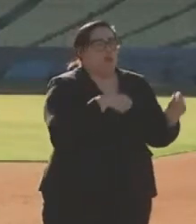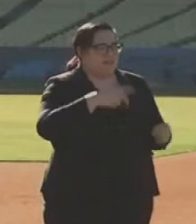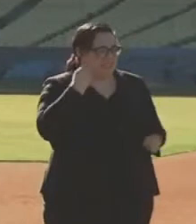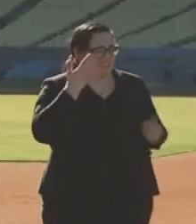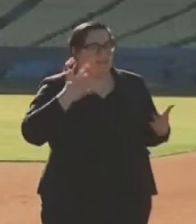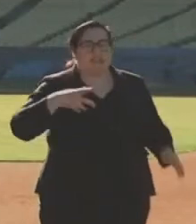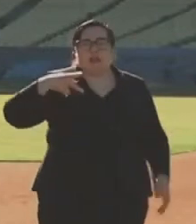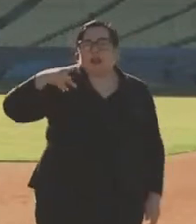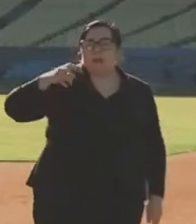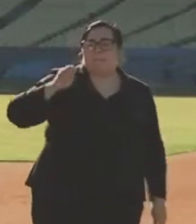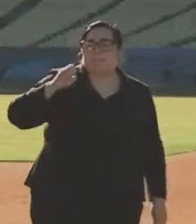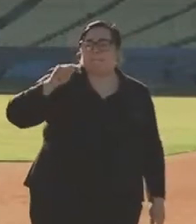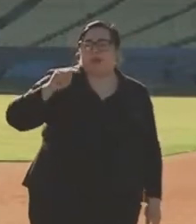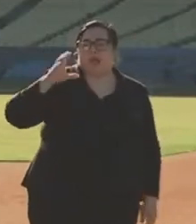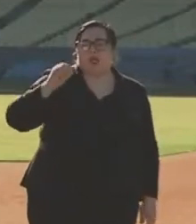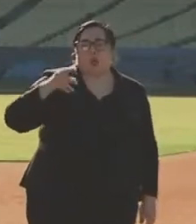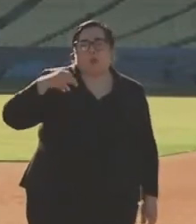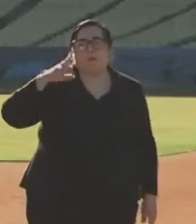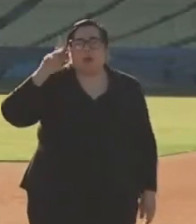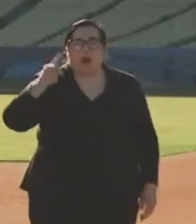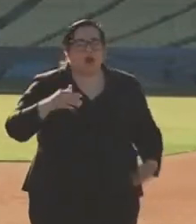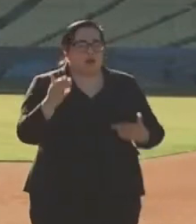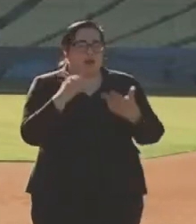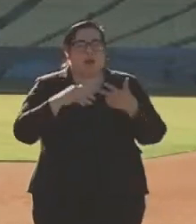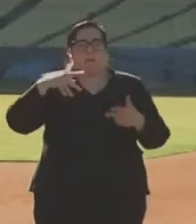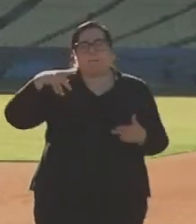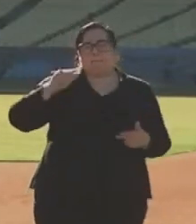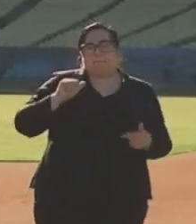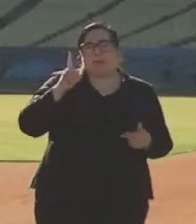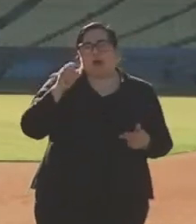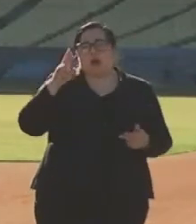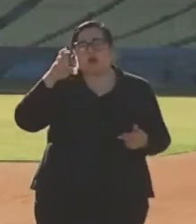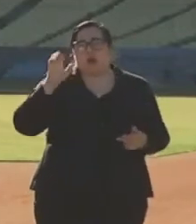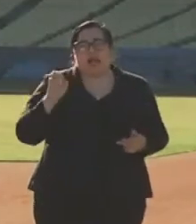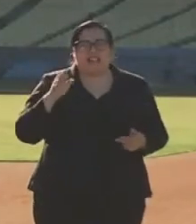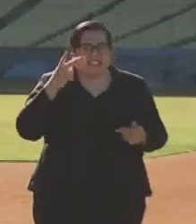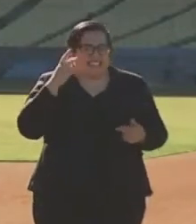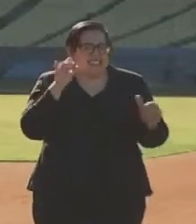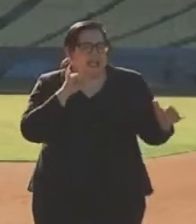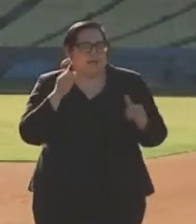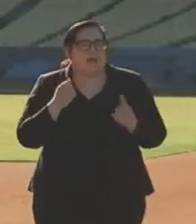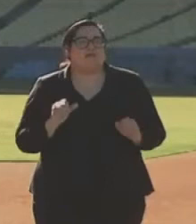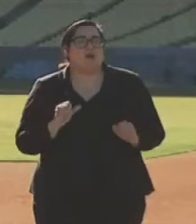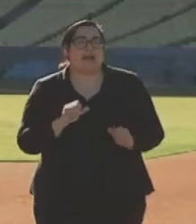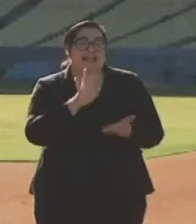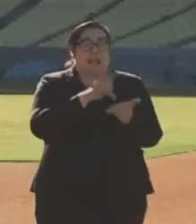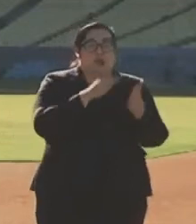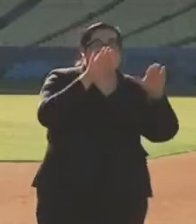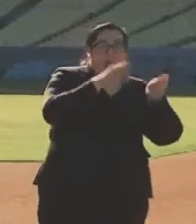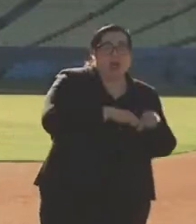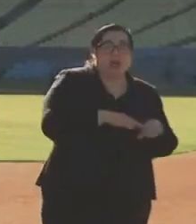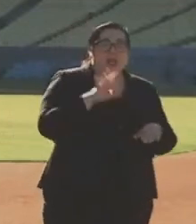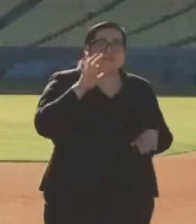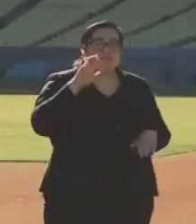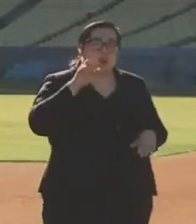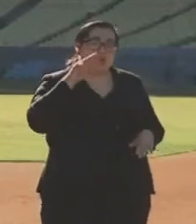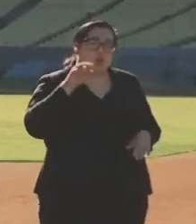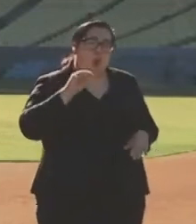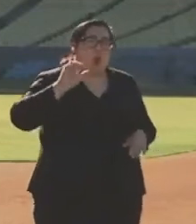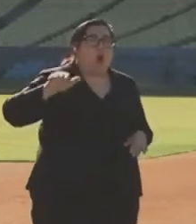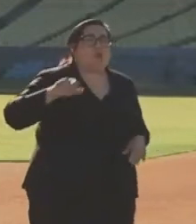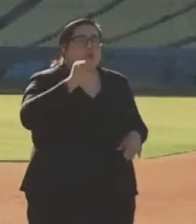Petco Park and the Padres joining this same effort. We're seeing it in the Central Valley and Fresno at other fairground sites